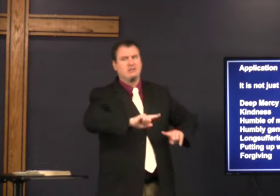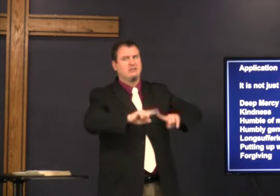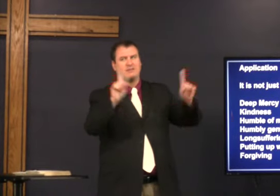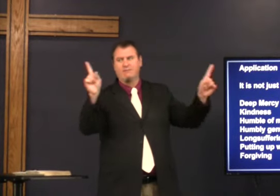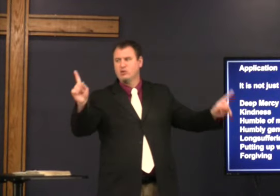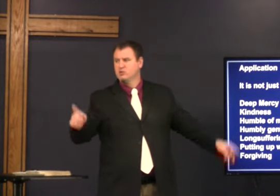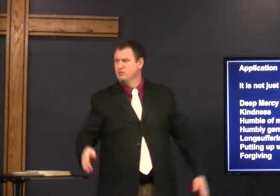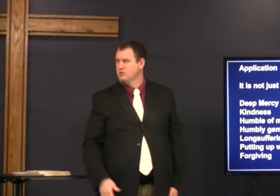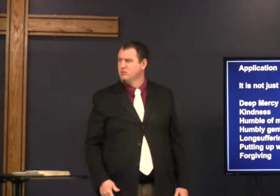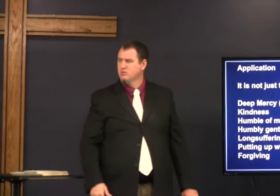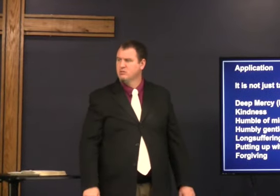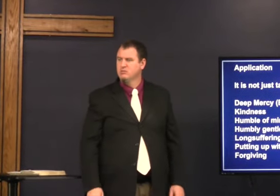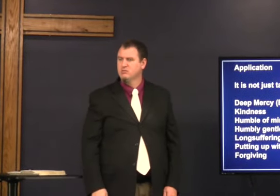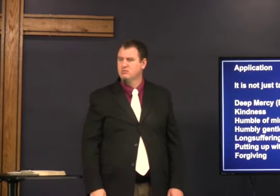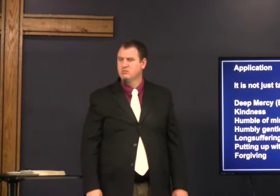and realize that we're different